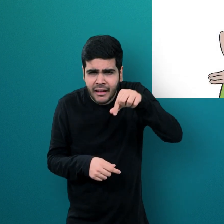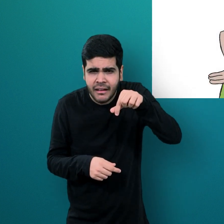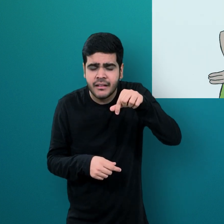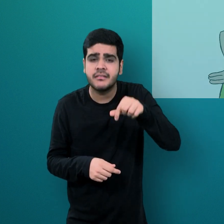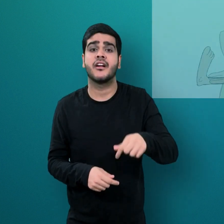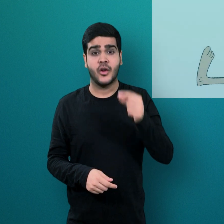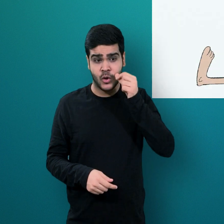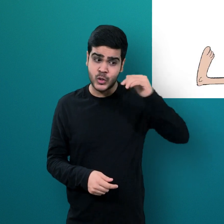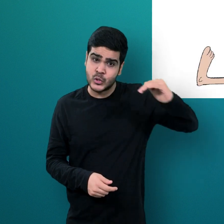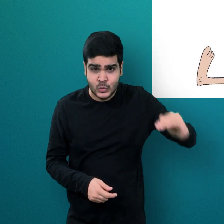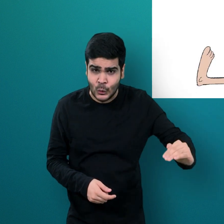Yes, there is.